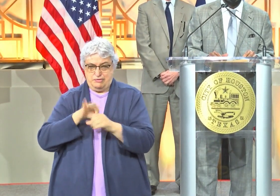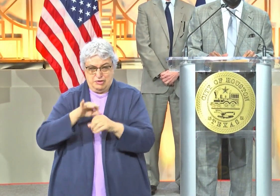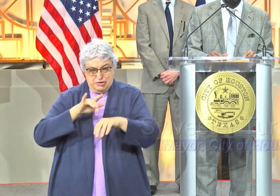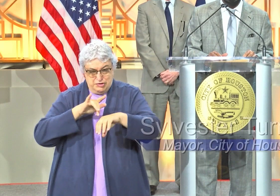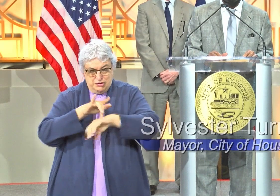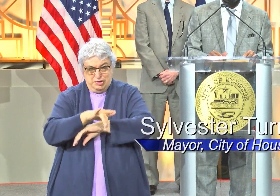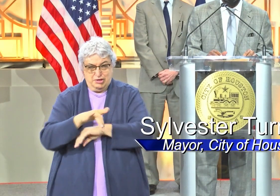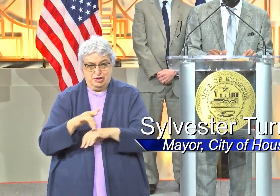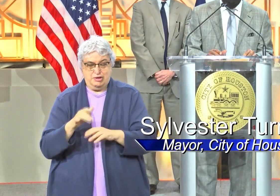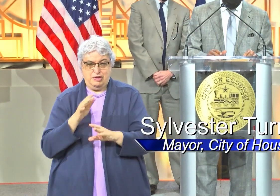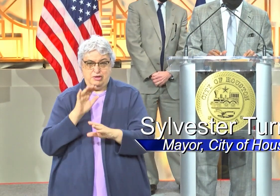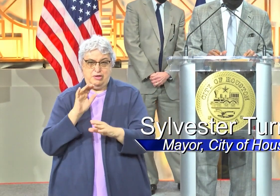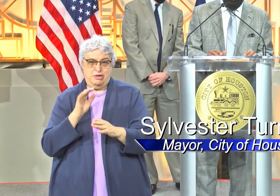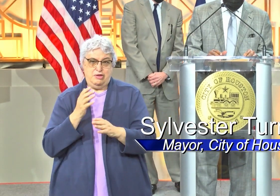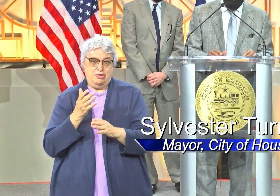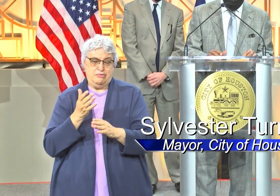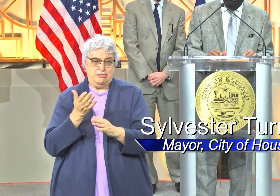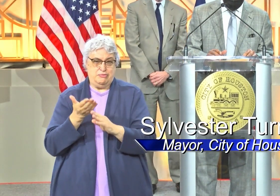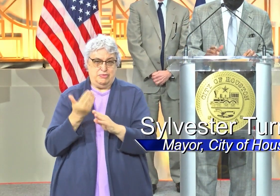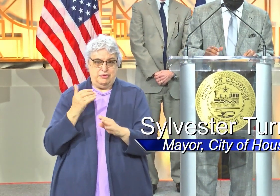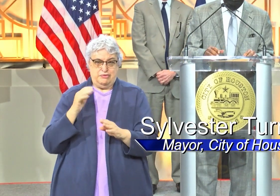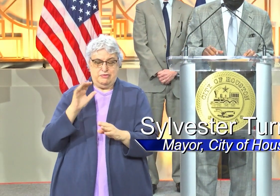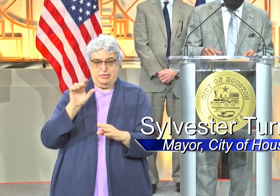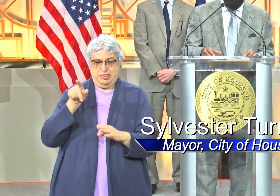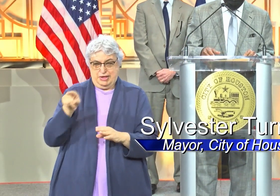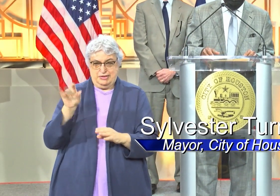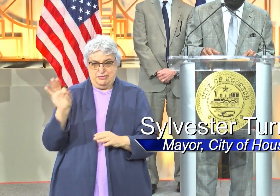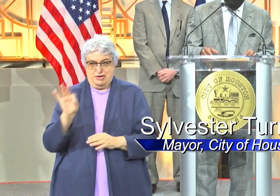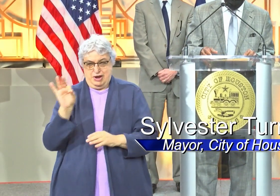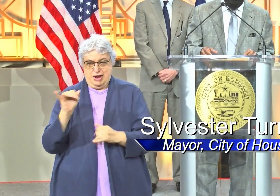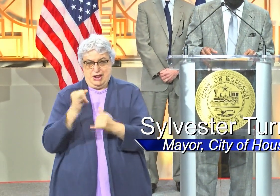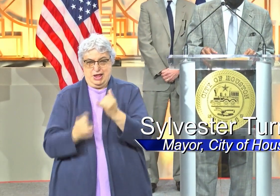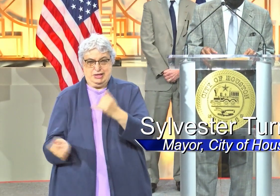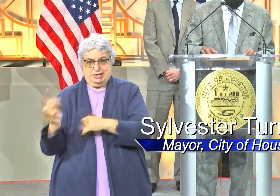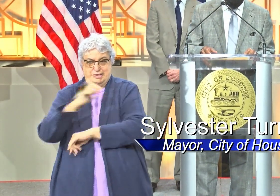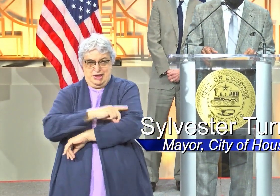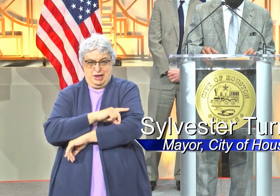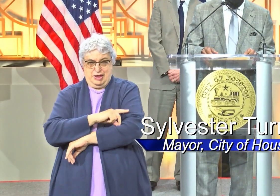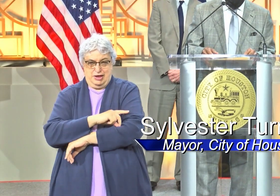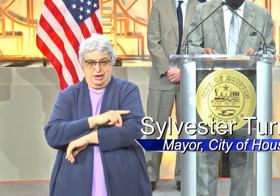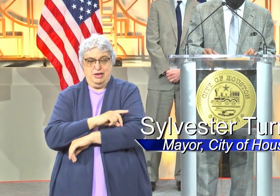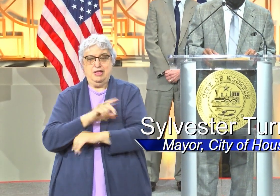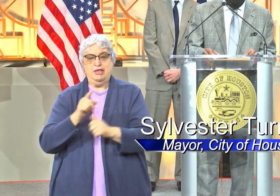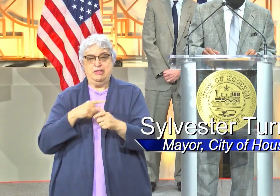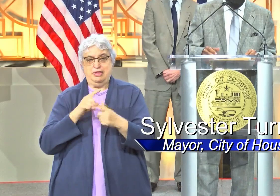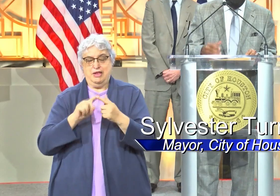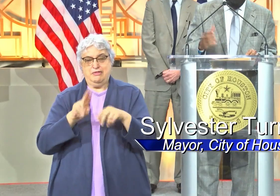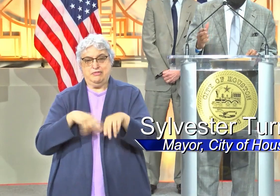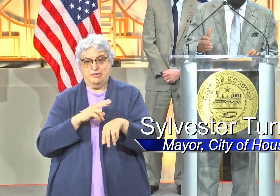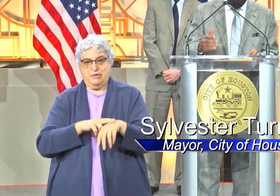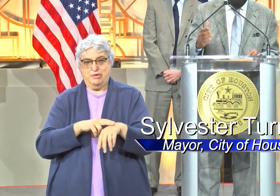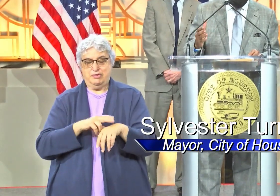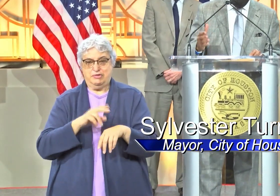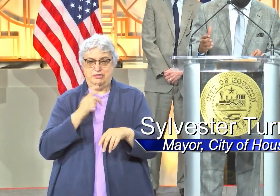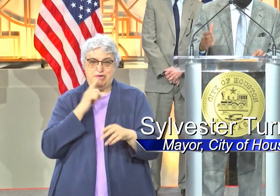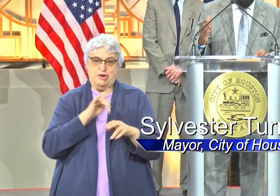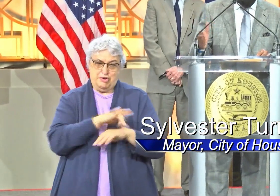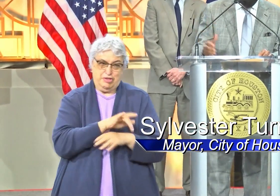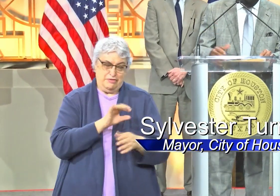on or before October the 30th, and the last day being November the 3rd, and